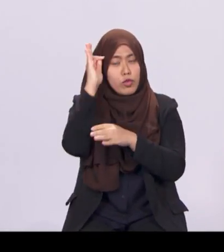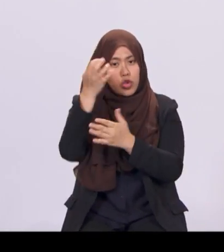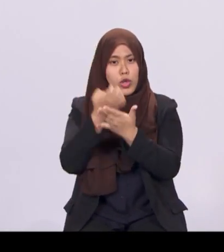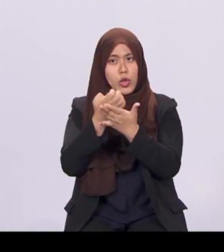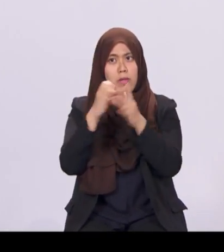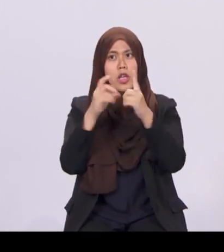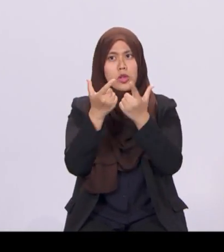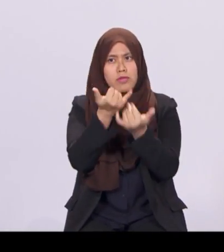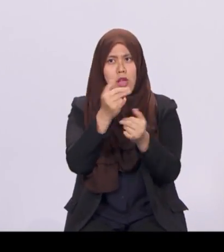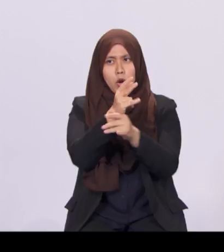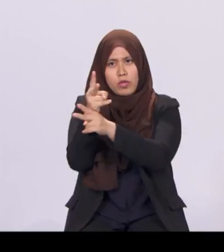Economy.